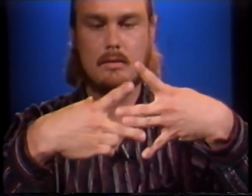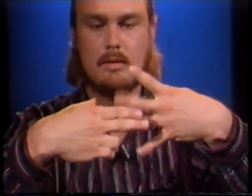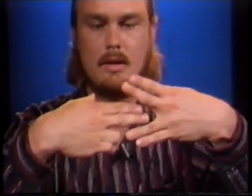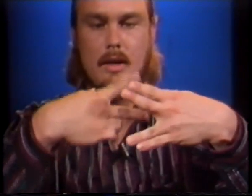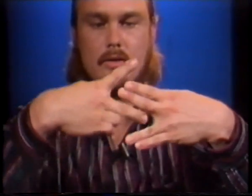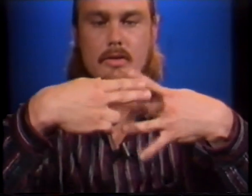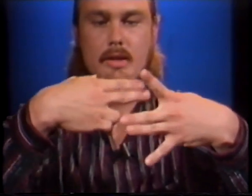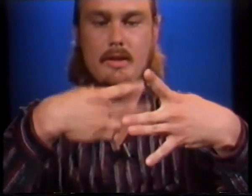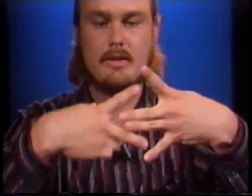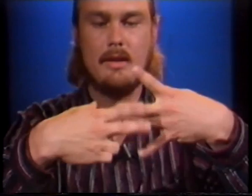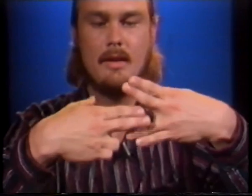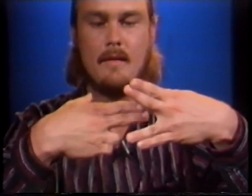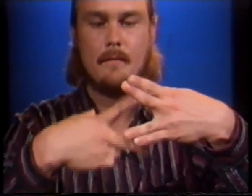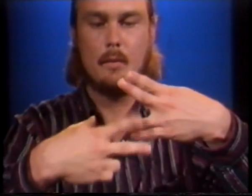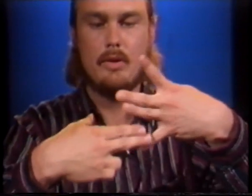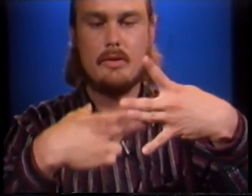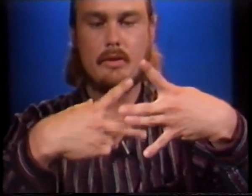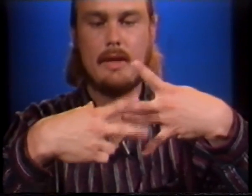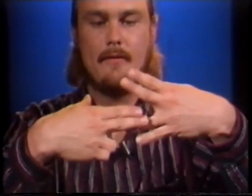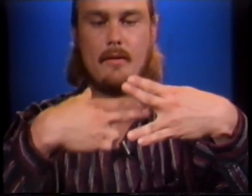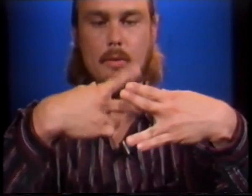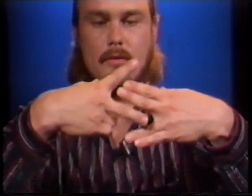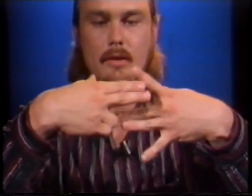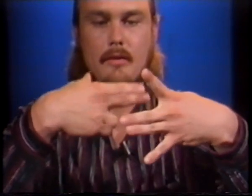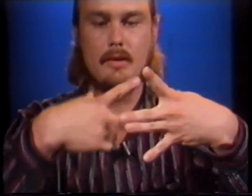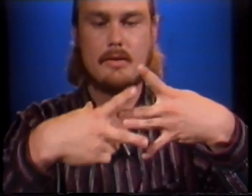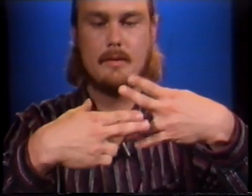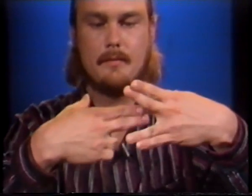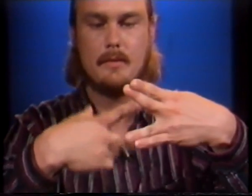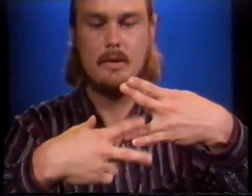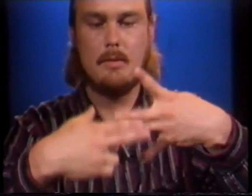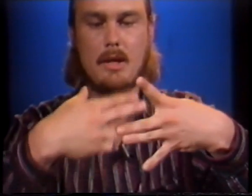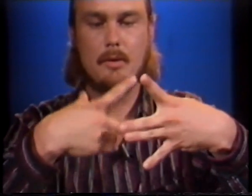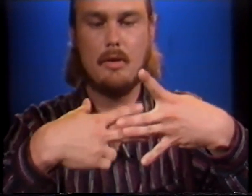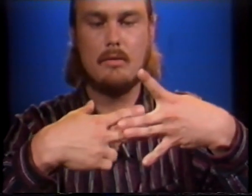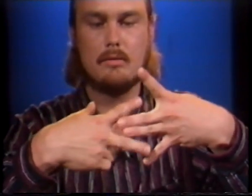Or, as you can see, this is where you can start to have fun with finger fitness. You can make up your own.